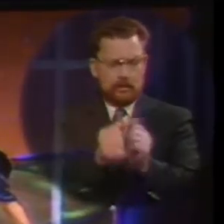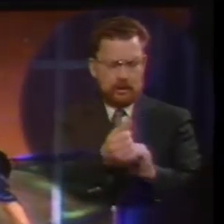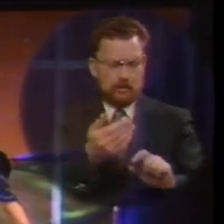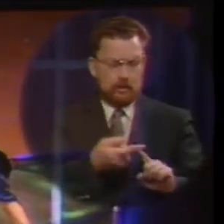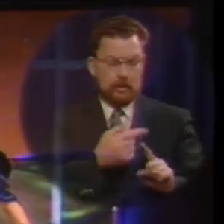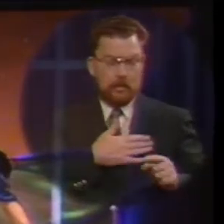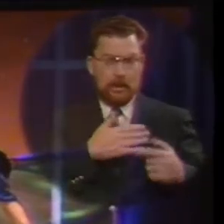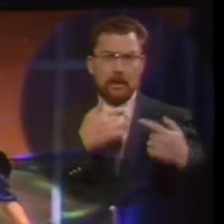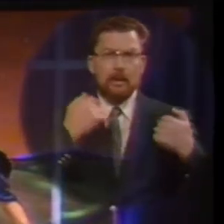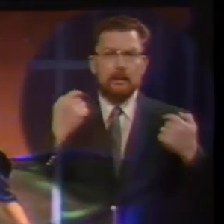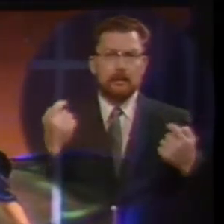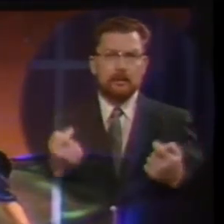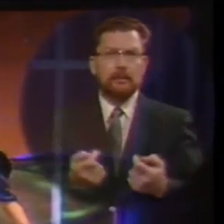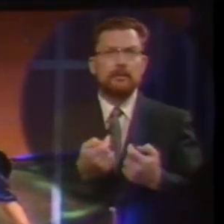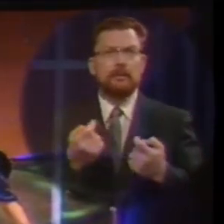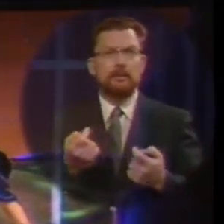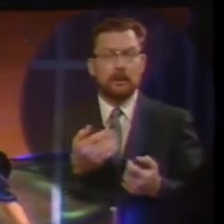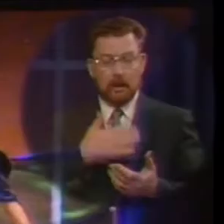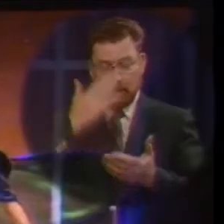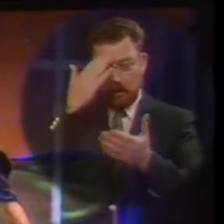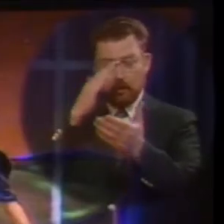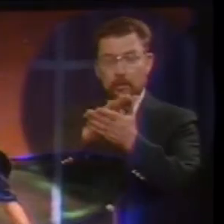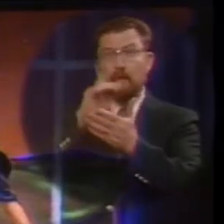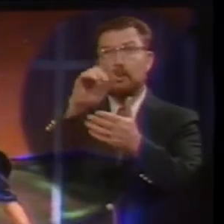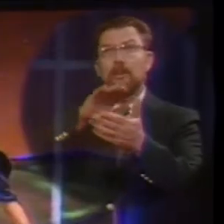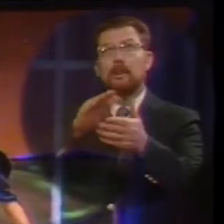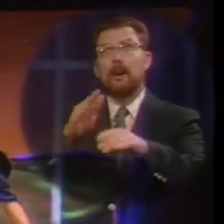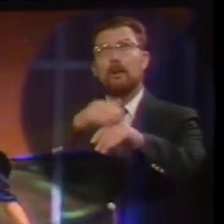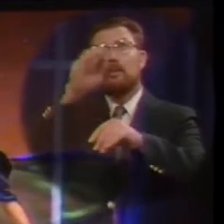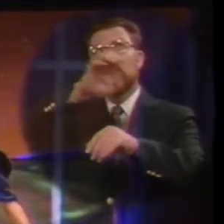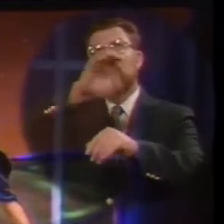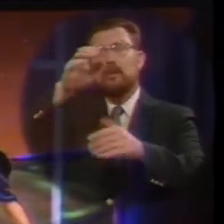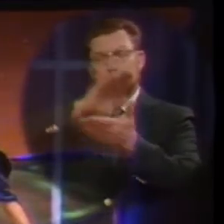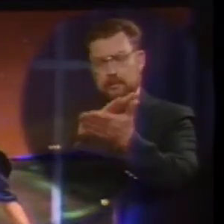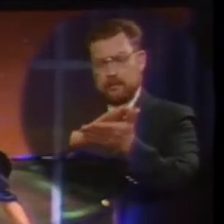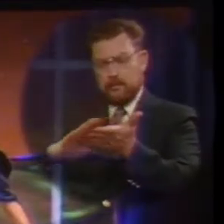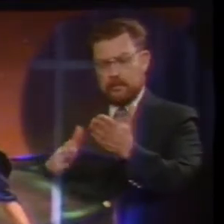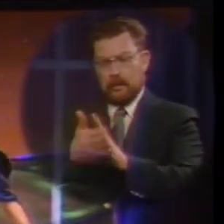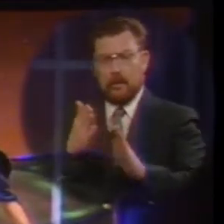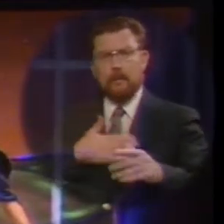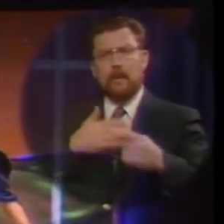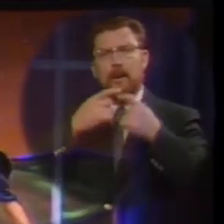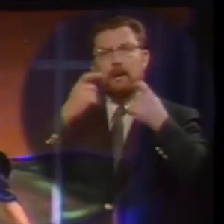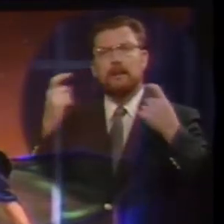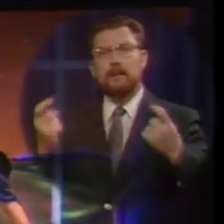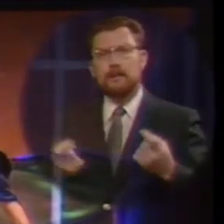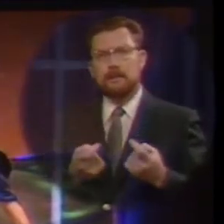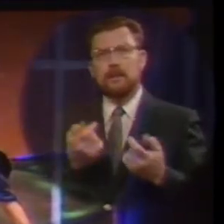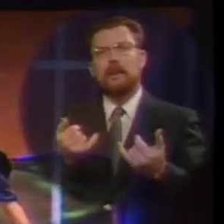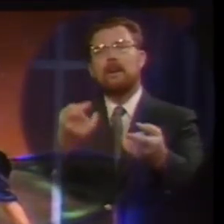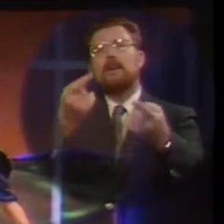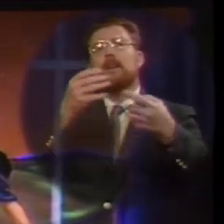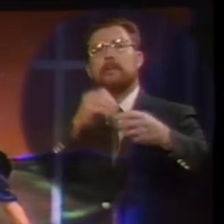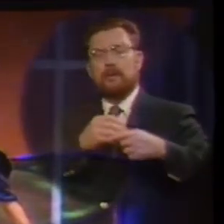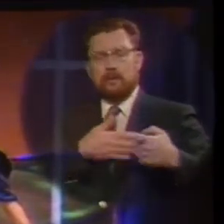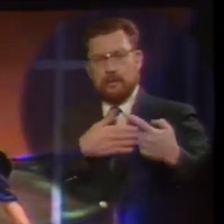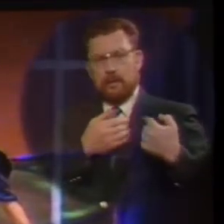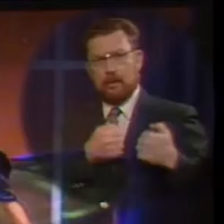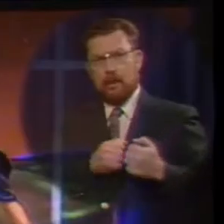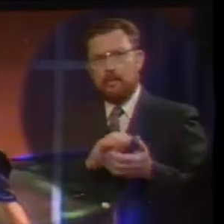i believe you died on the cross to take away my sins come into my heart be my lord and